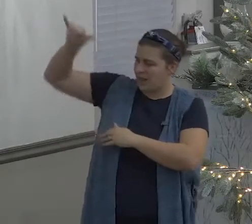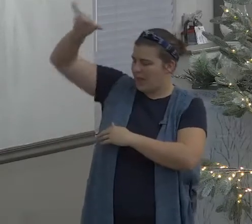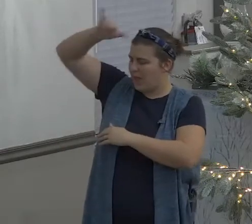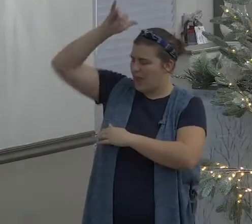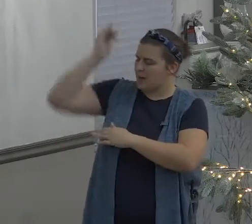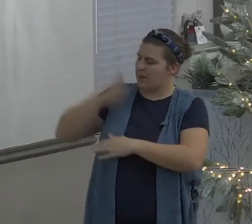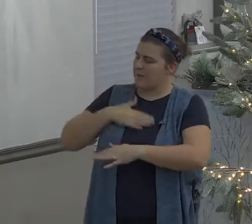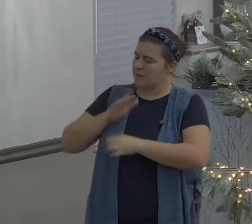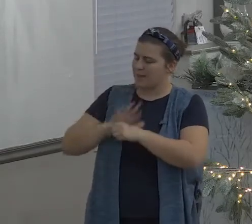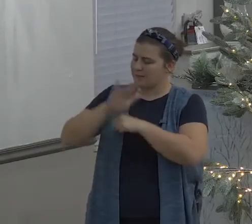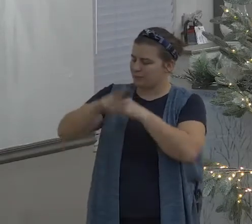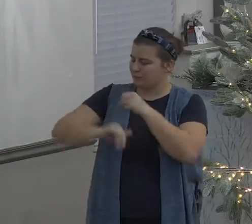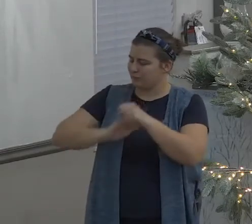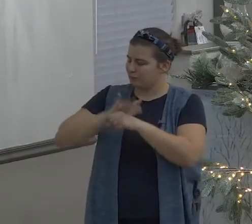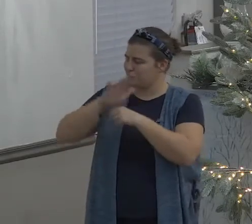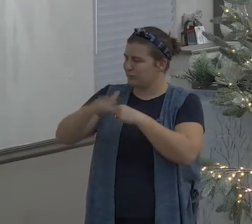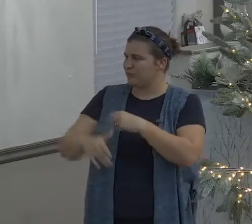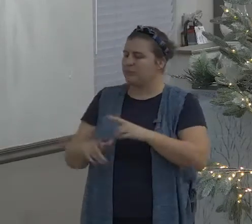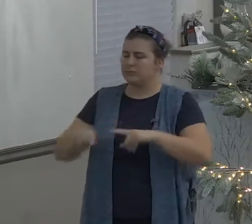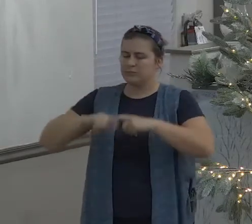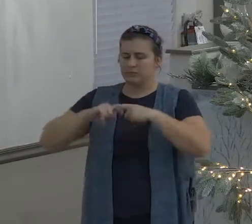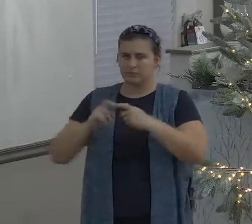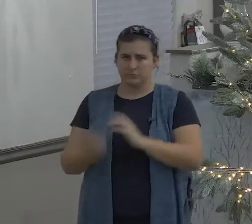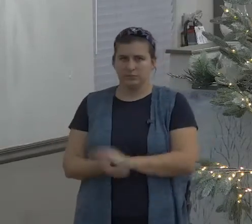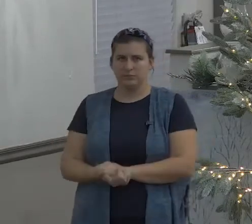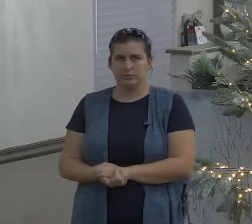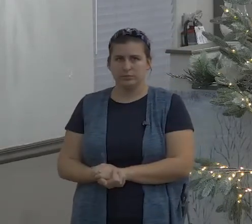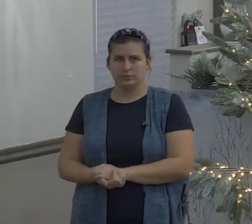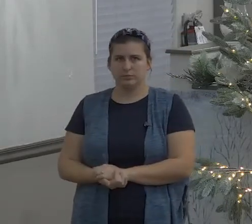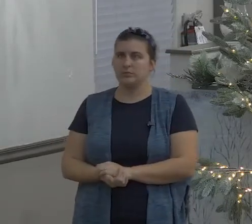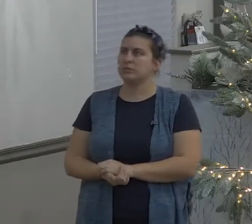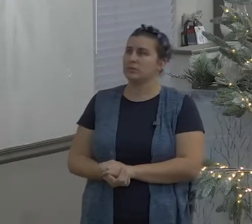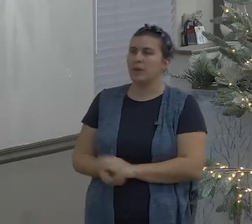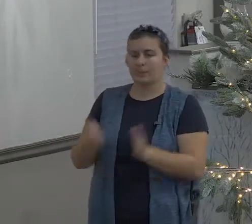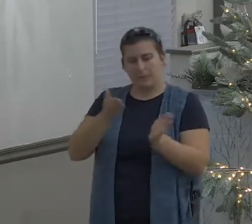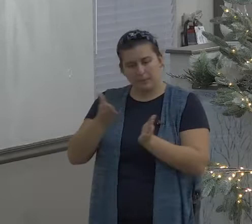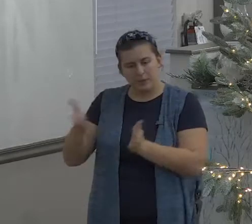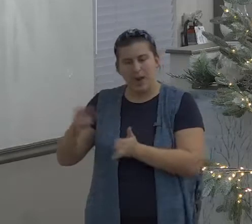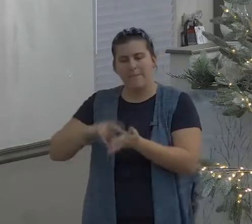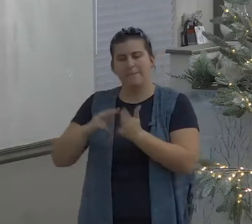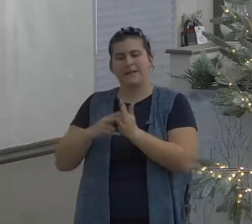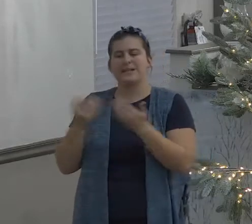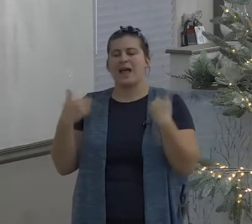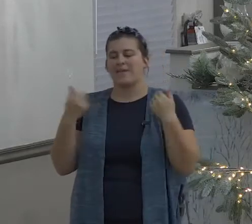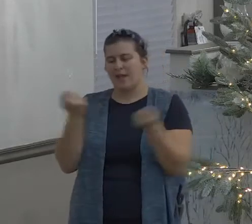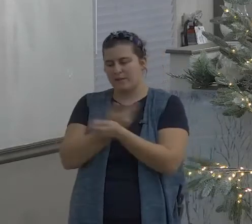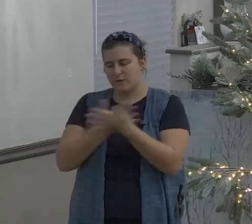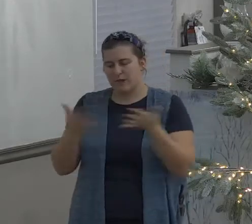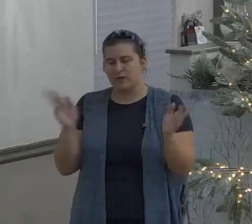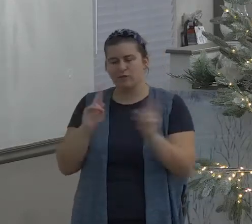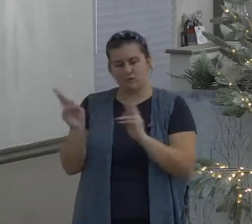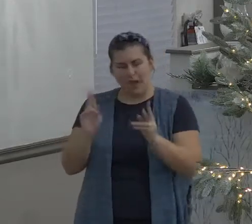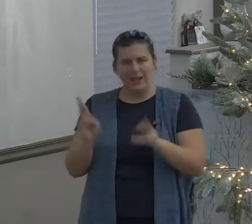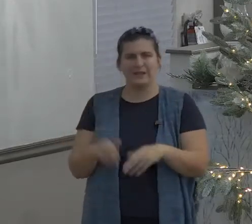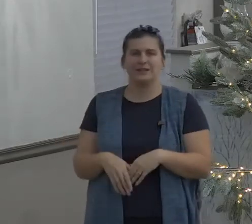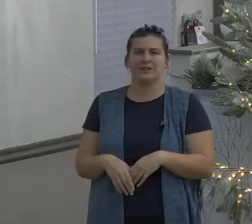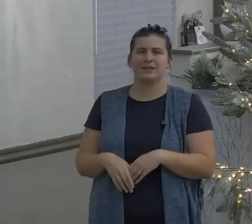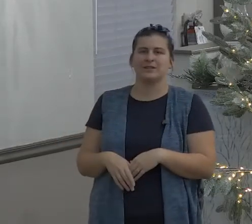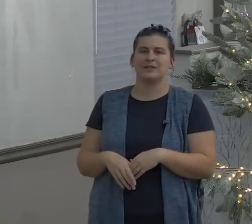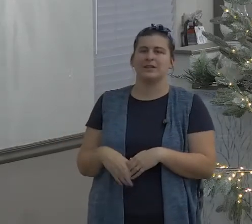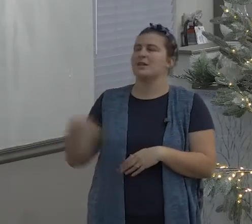now prepares the table before me in the presence of my enemies now anointest my head with oil my cup runneth over